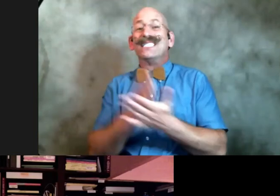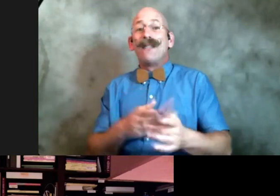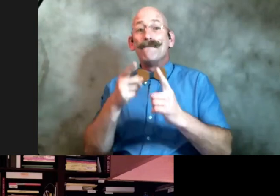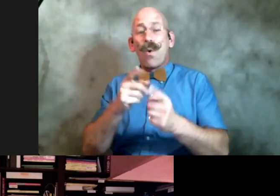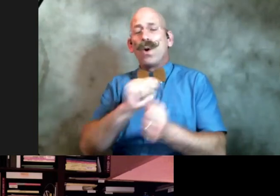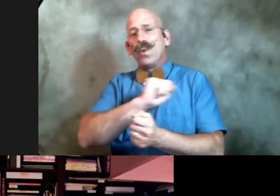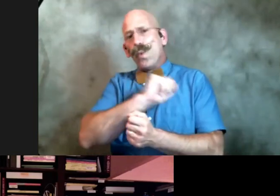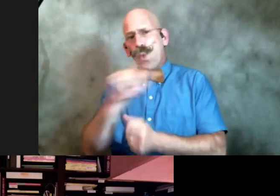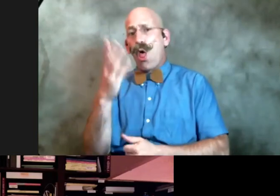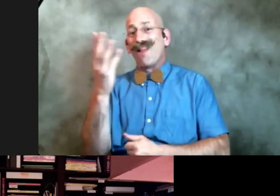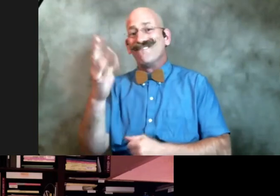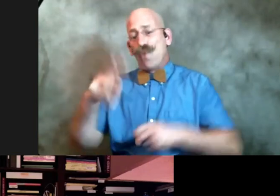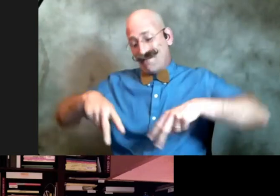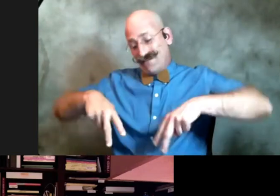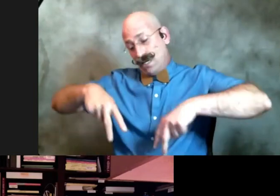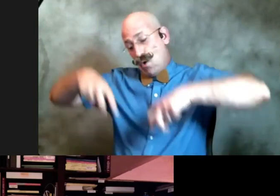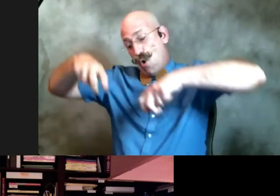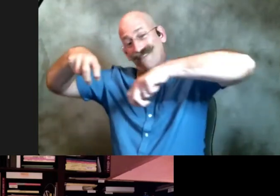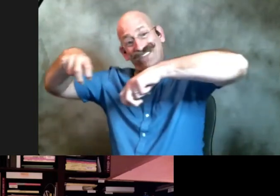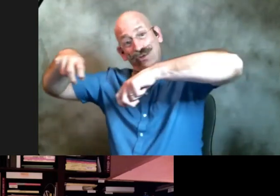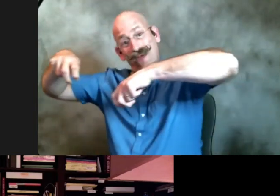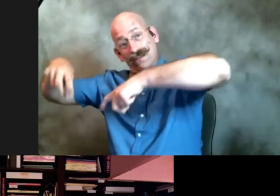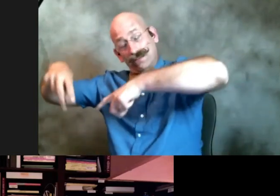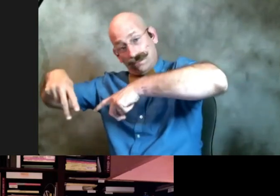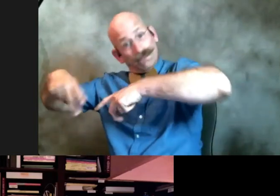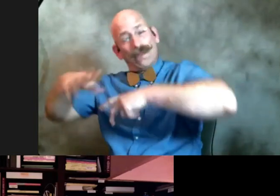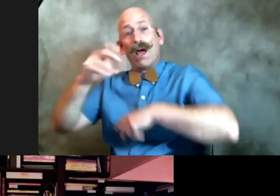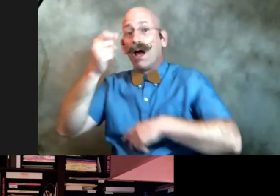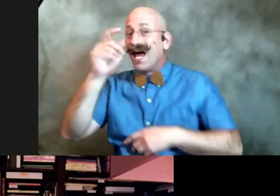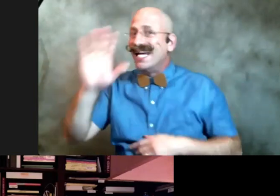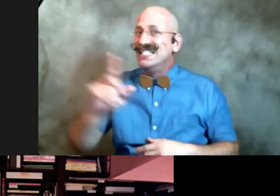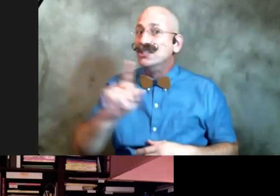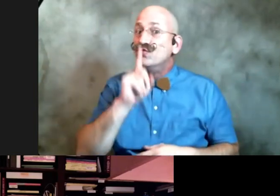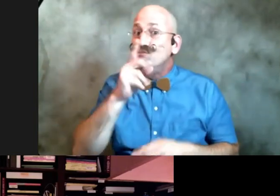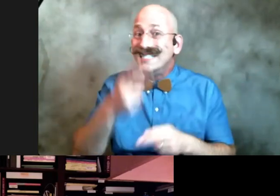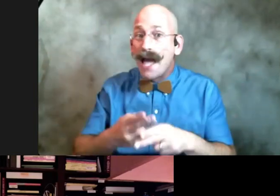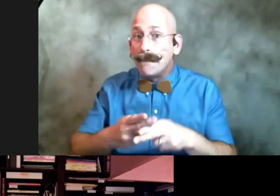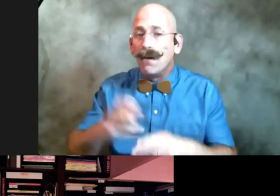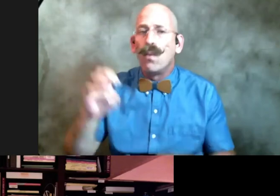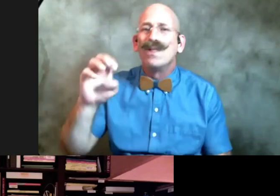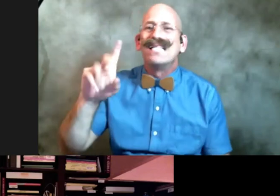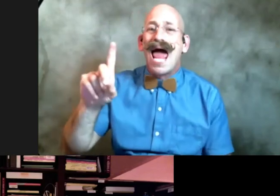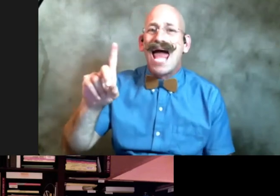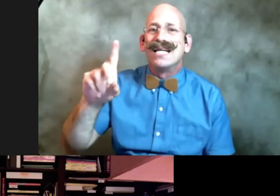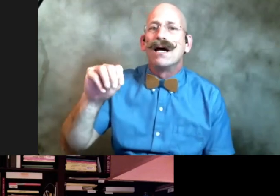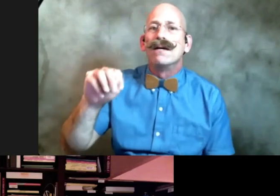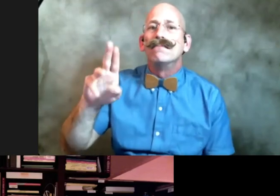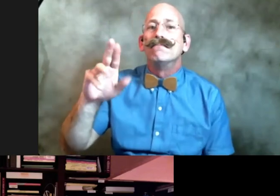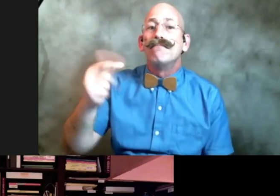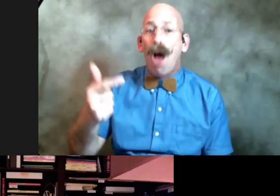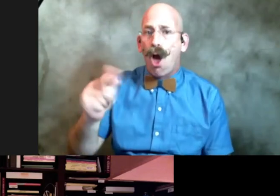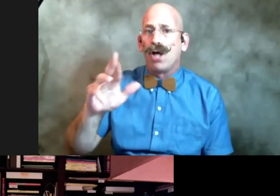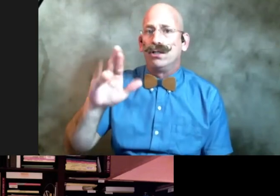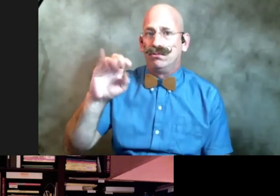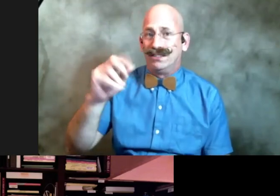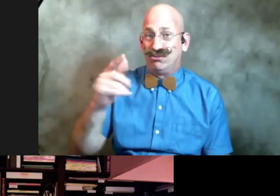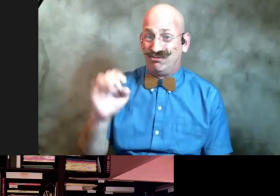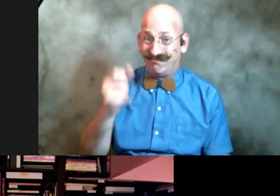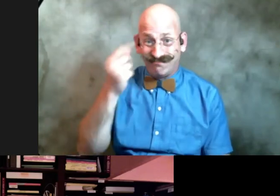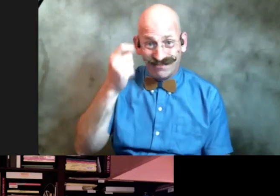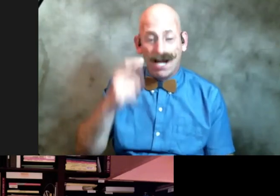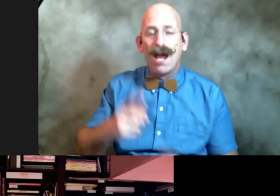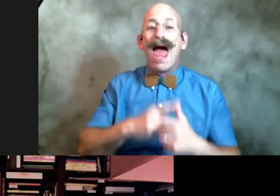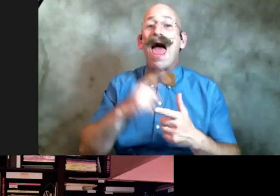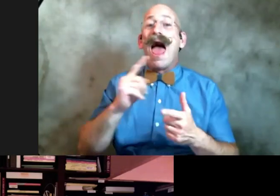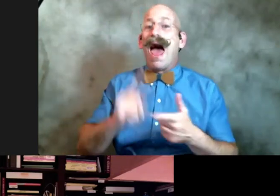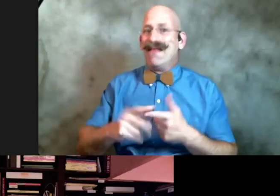ground um incidentally his real name was ed muggeridge um then he had kind